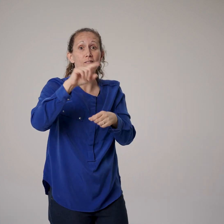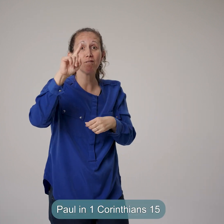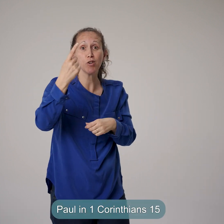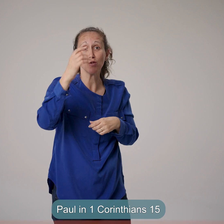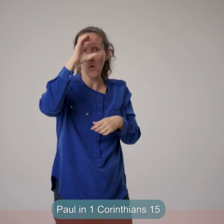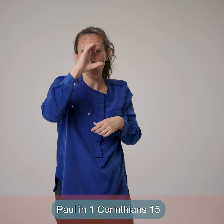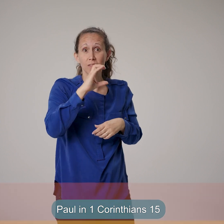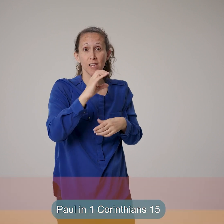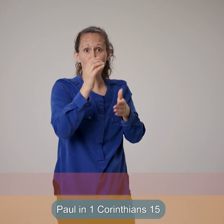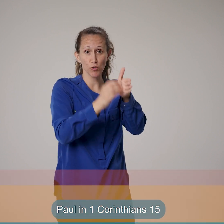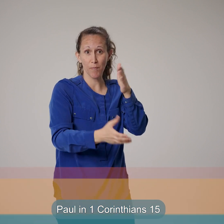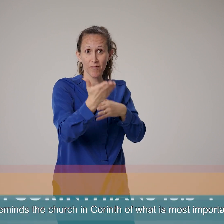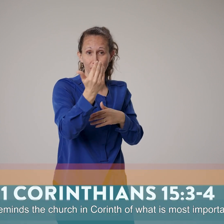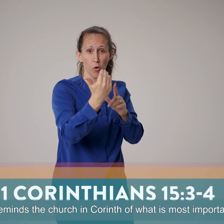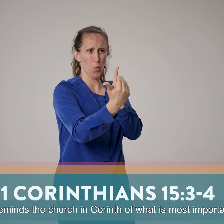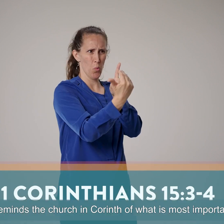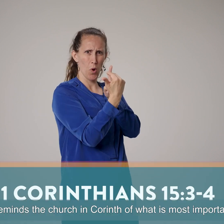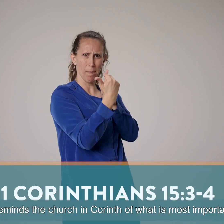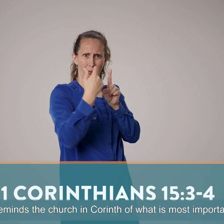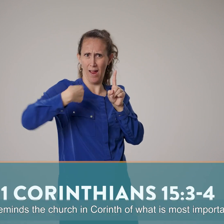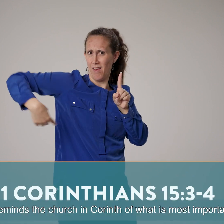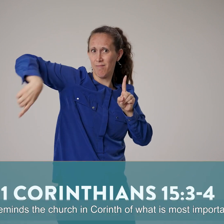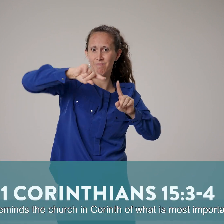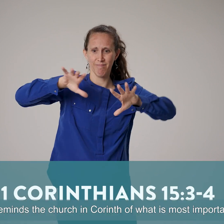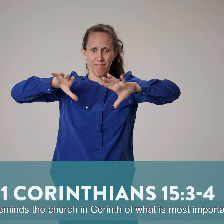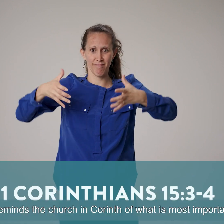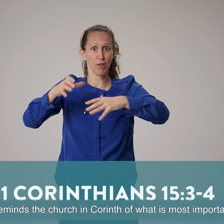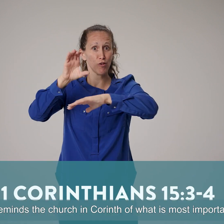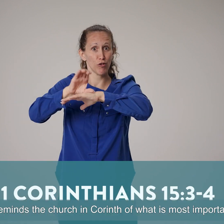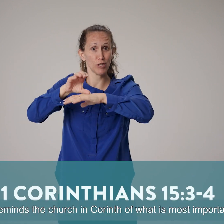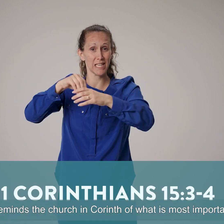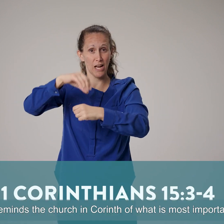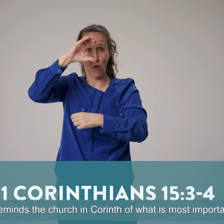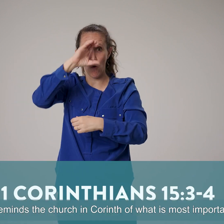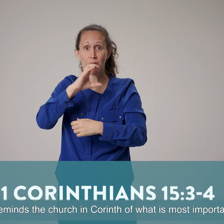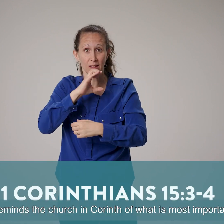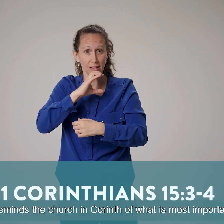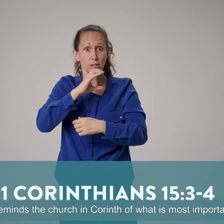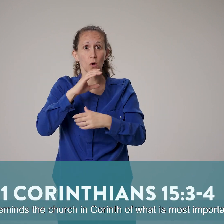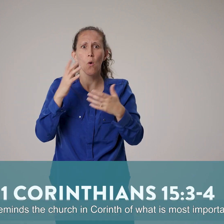Paul, in 1 Corinthians 15, reminds the church in Corinth of what's most important.